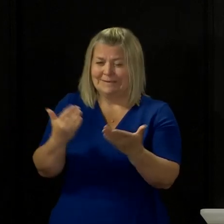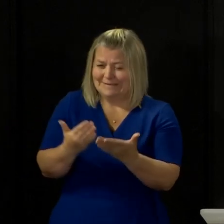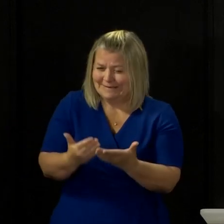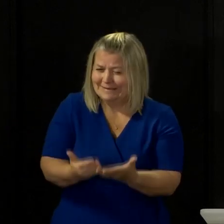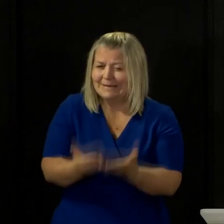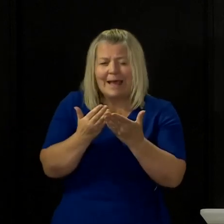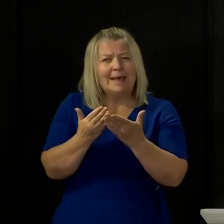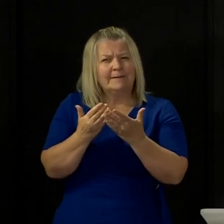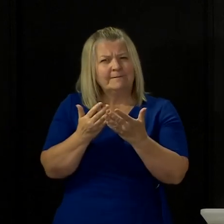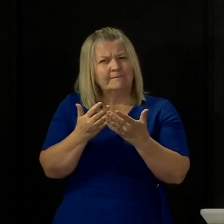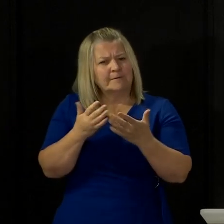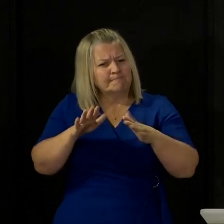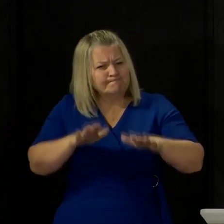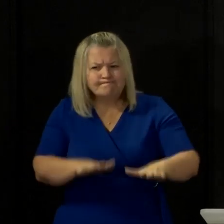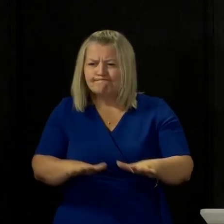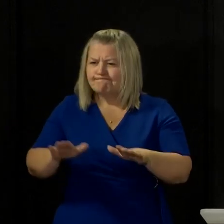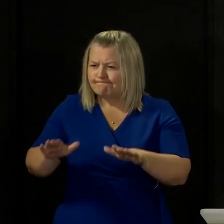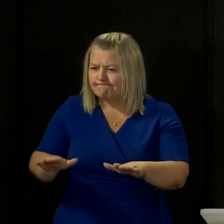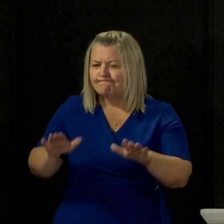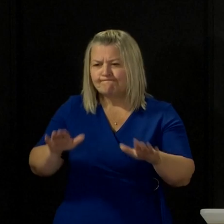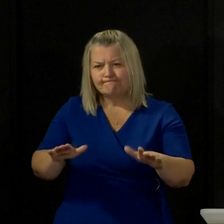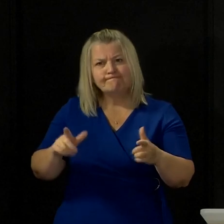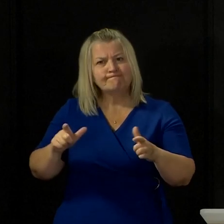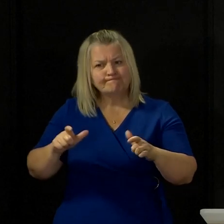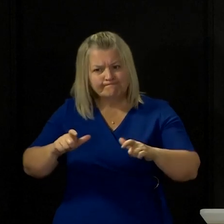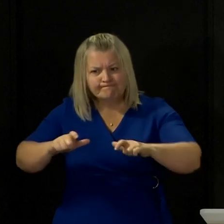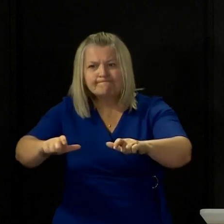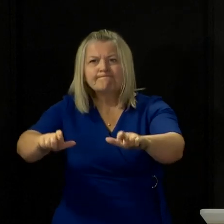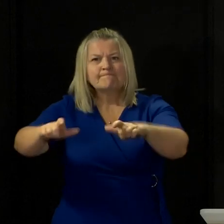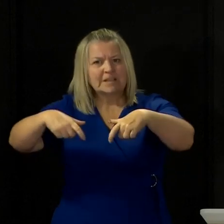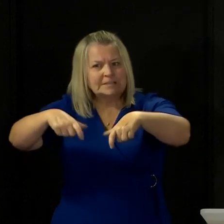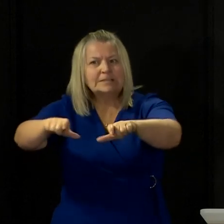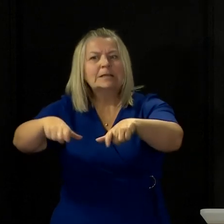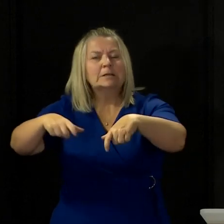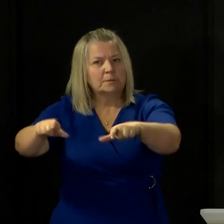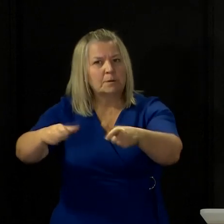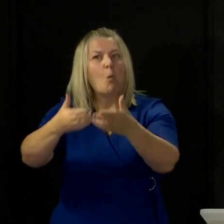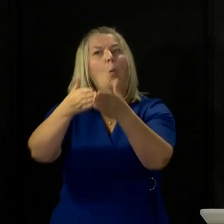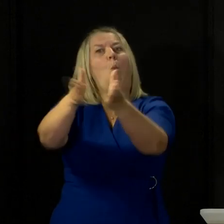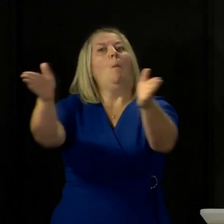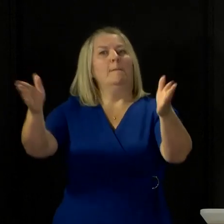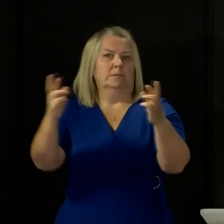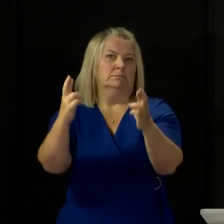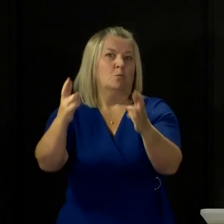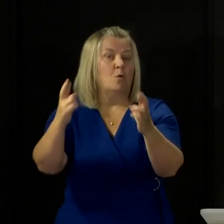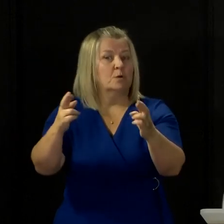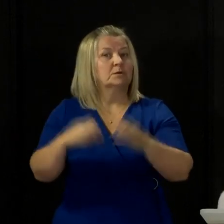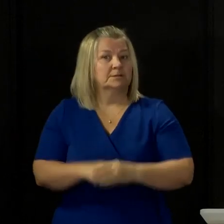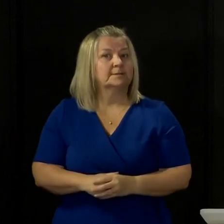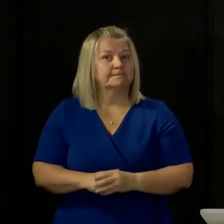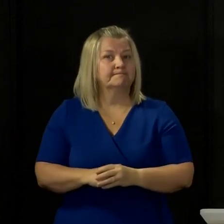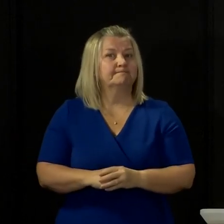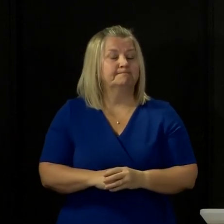steady and sustainable return to normality that all of us individuals and businesses want to see.